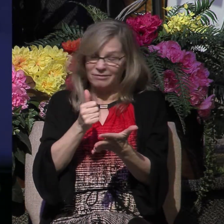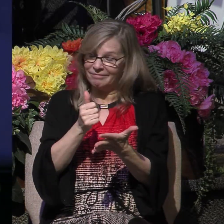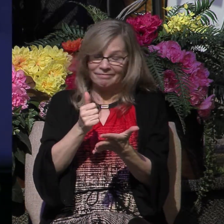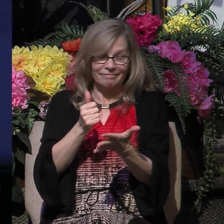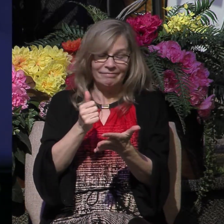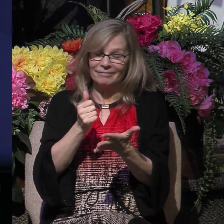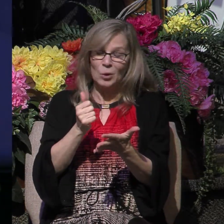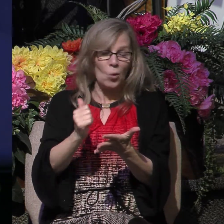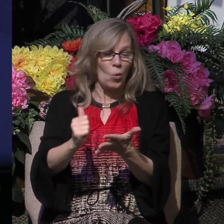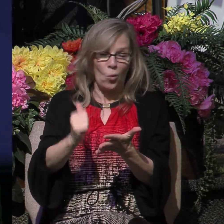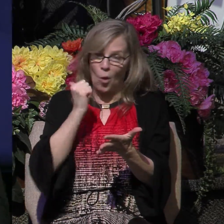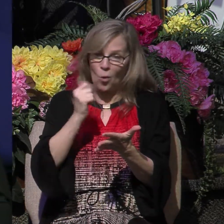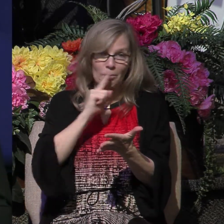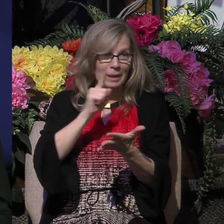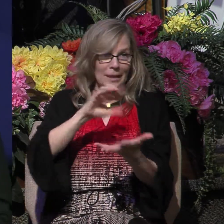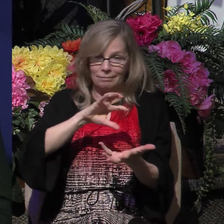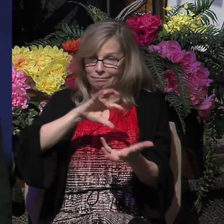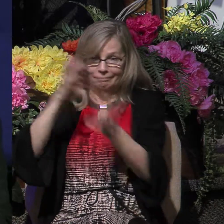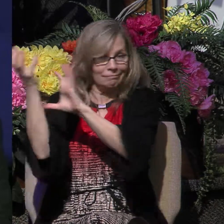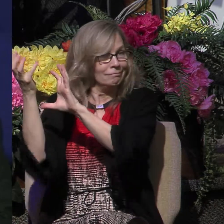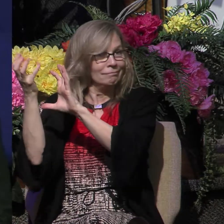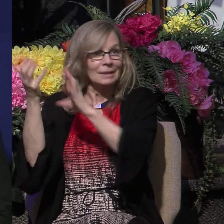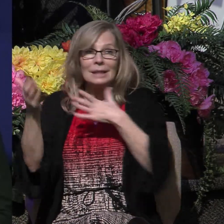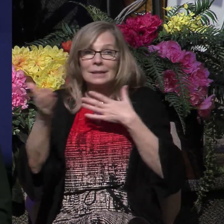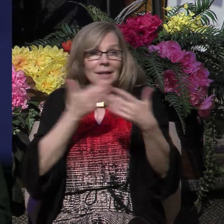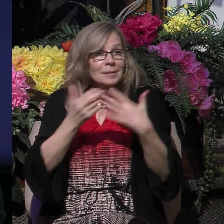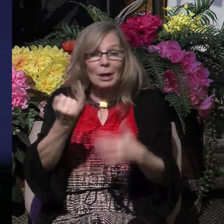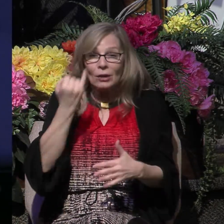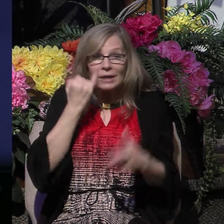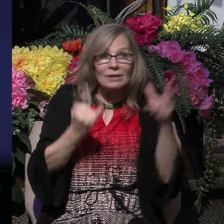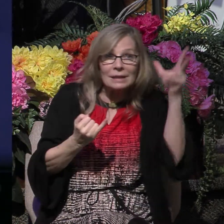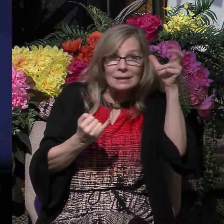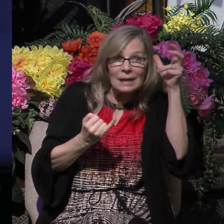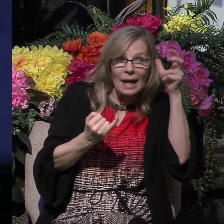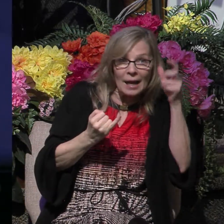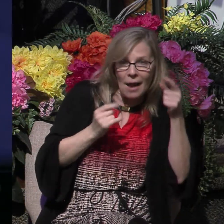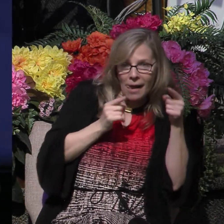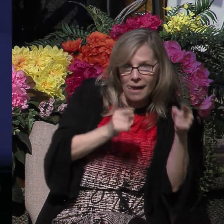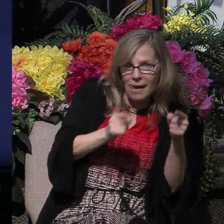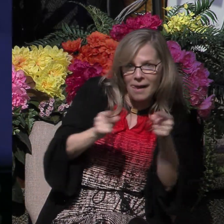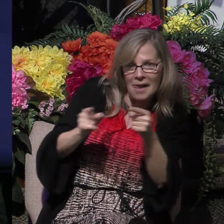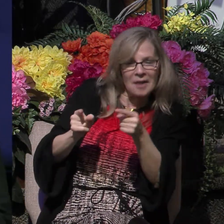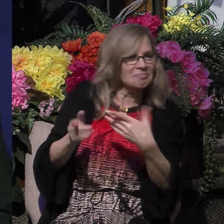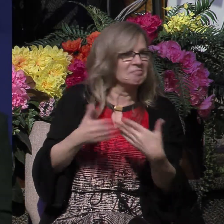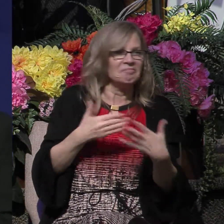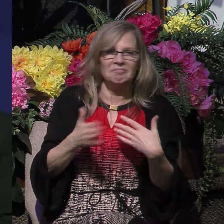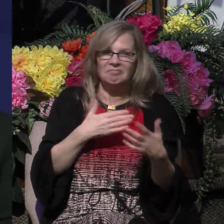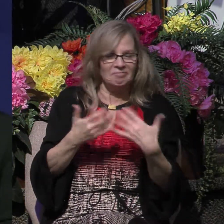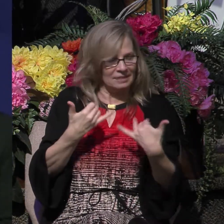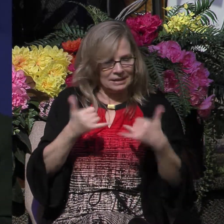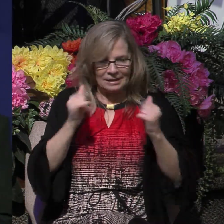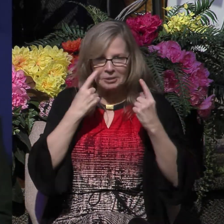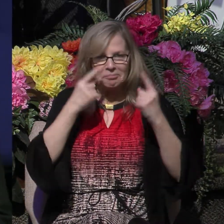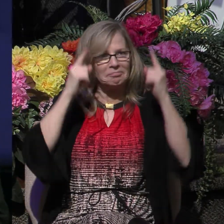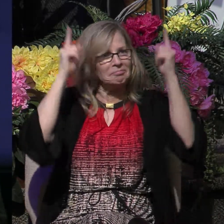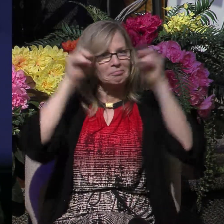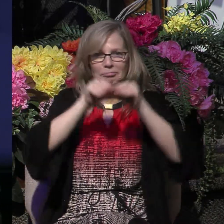way in spite of satanic opposition to it, just as Jesus had commanded his followers